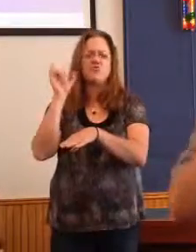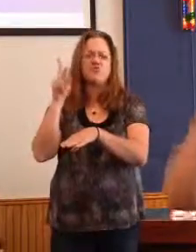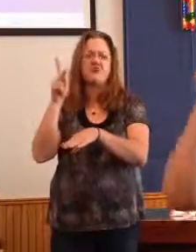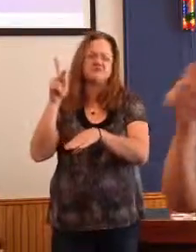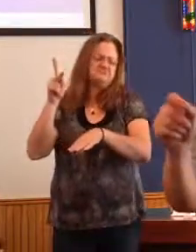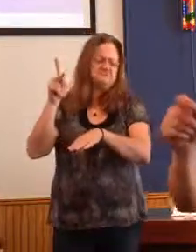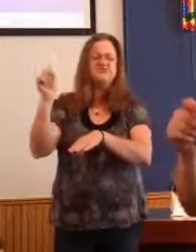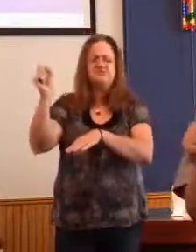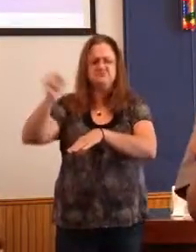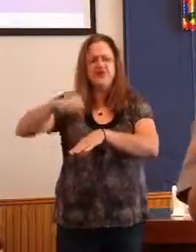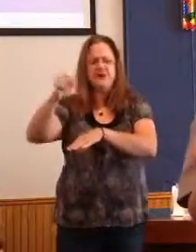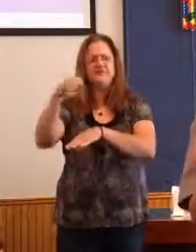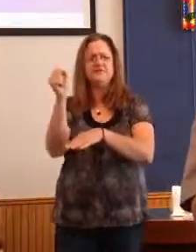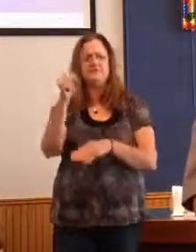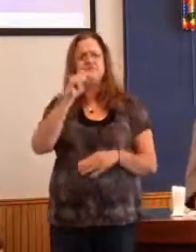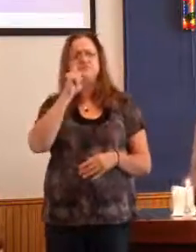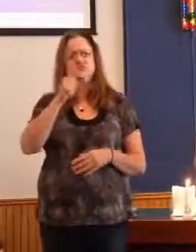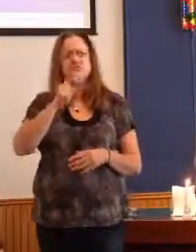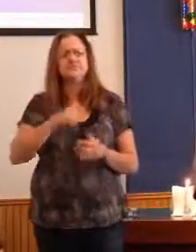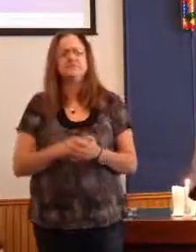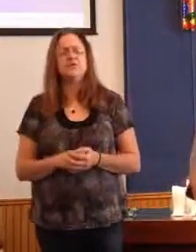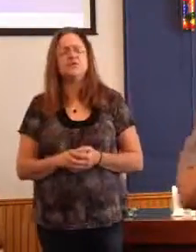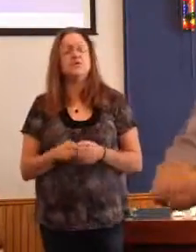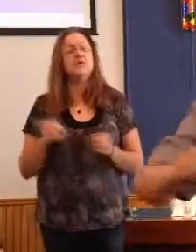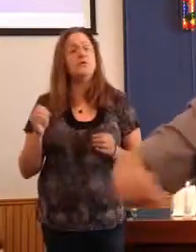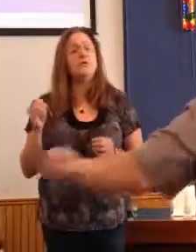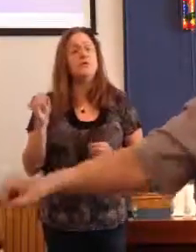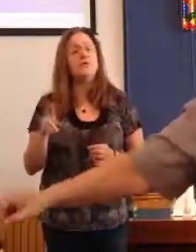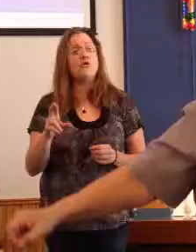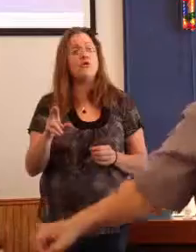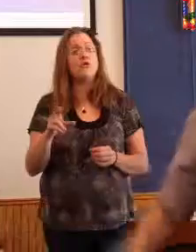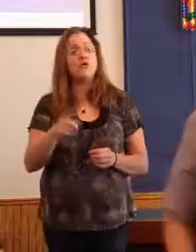Or, are you one of the 12 other spies